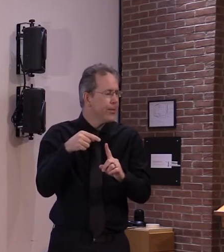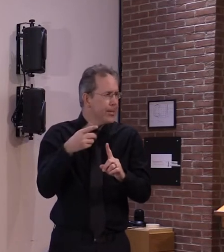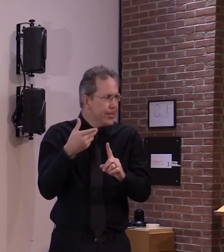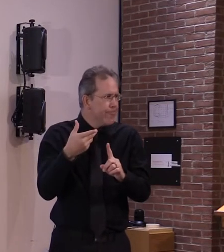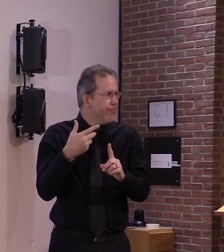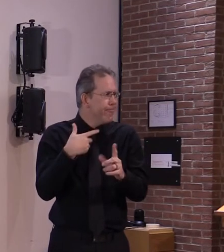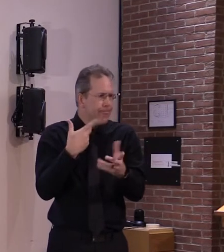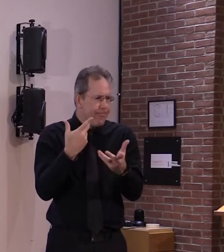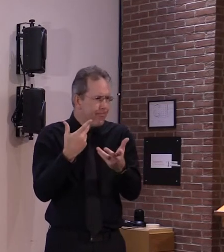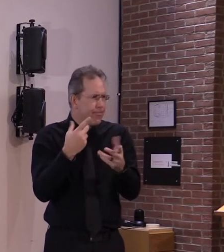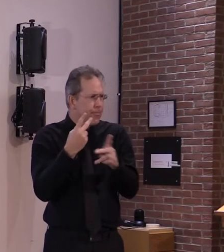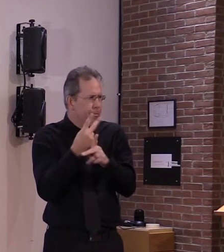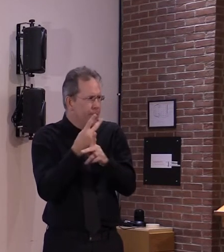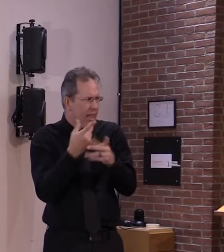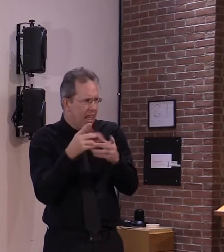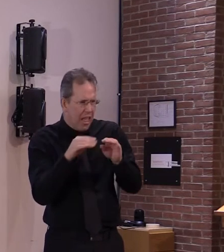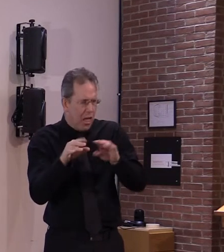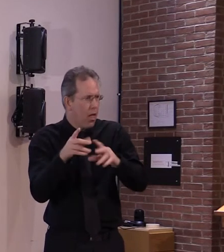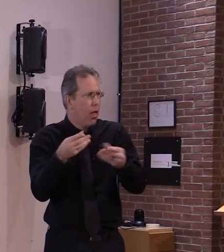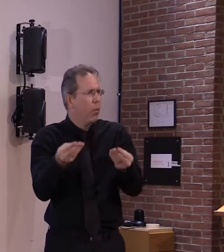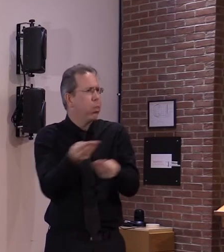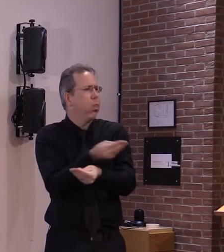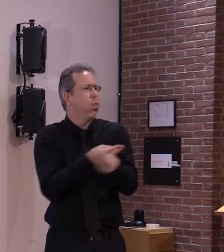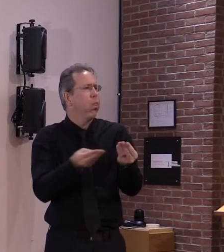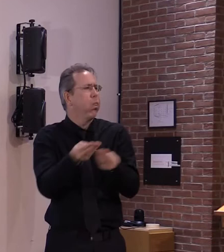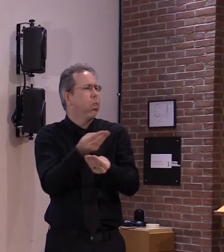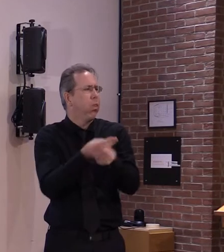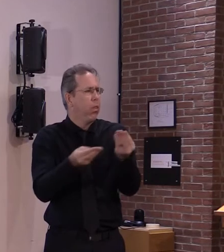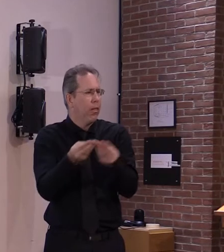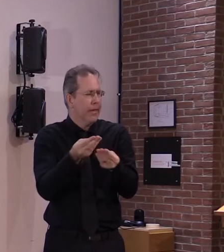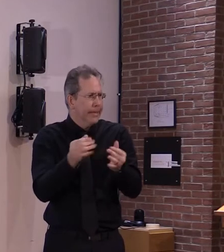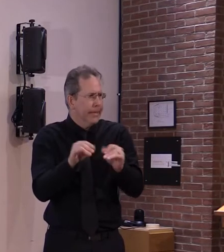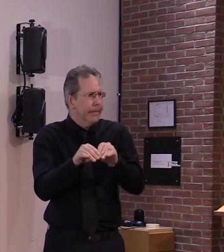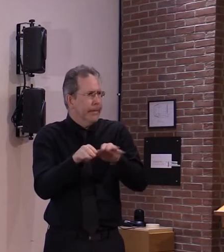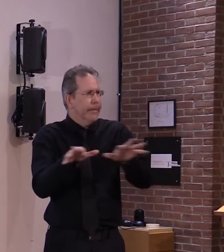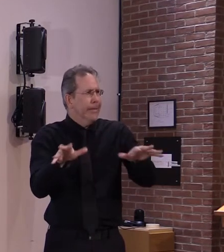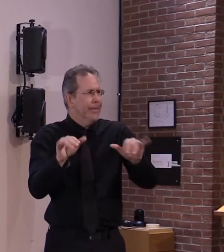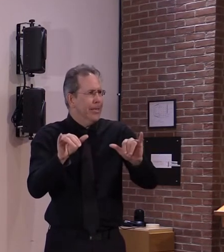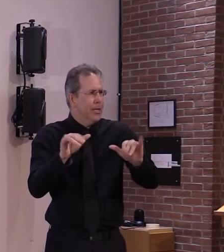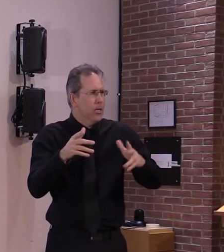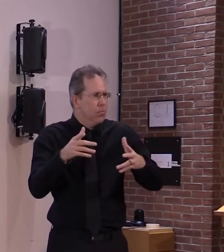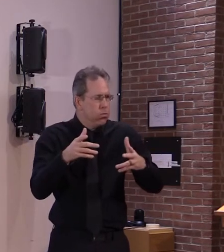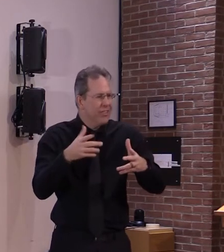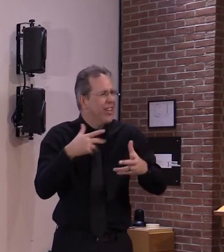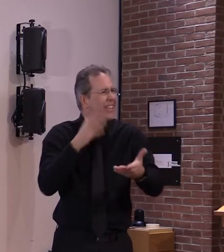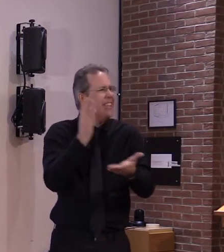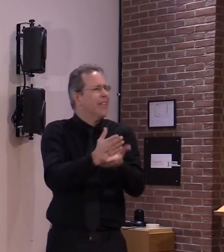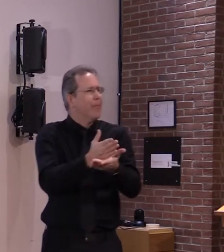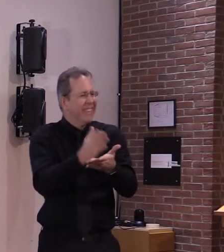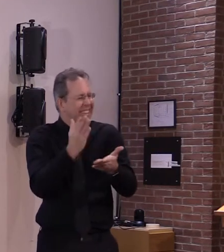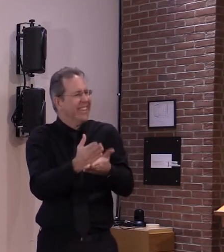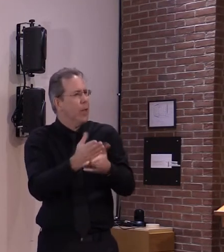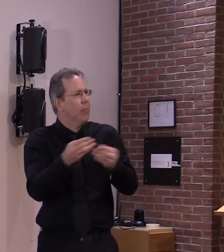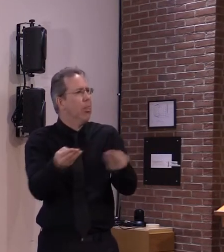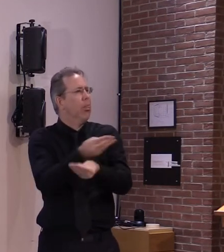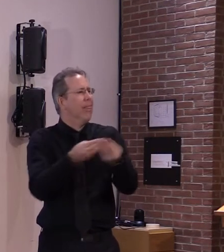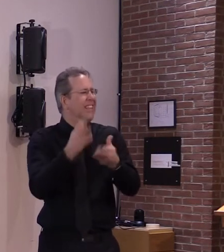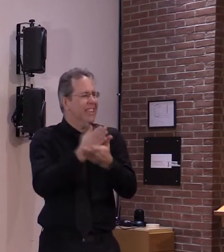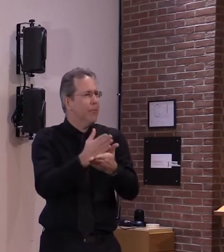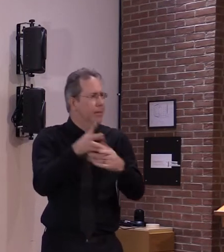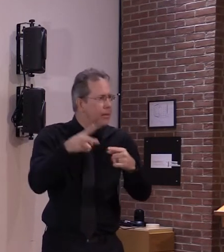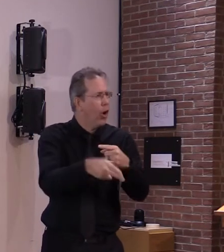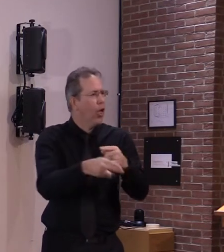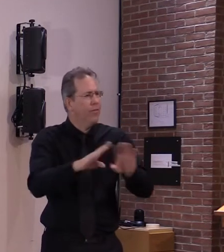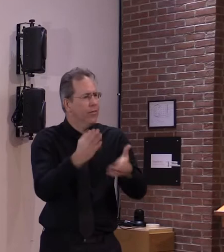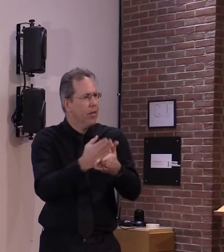we we have experience already from the early part of the pandemic where